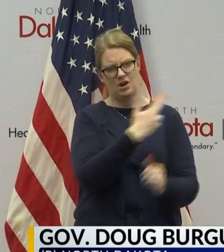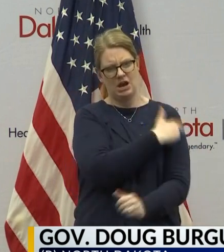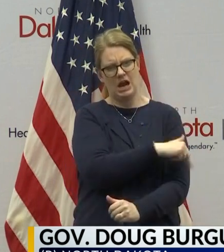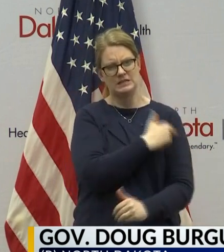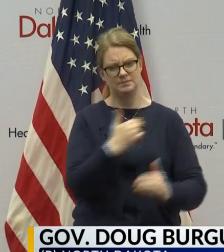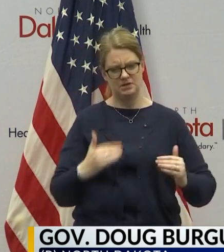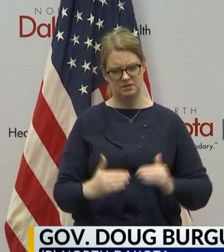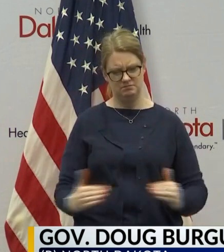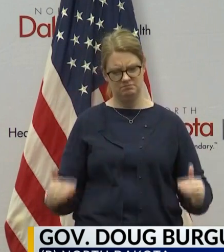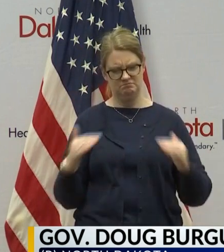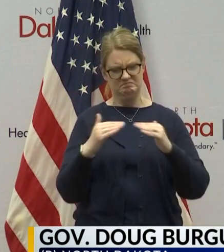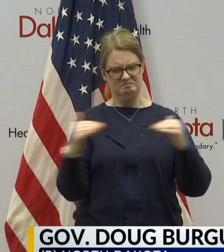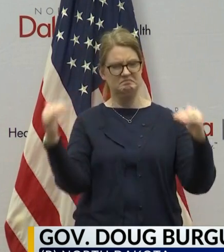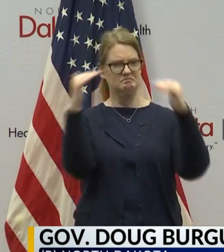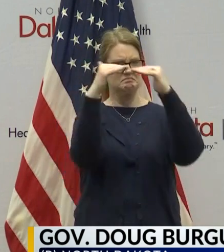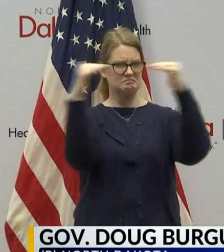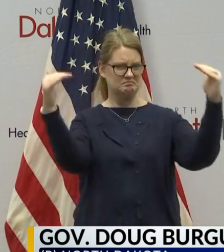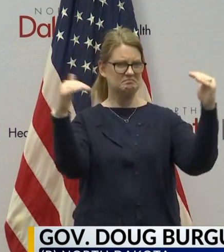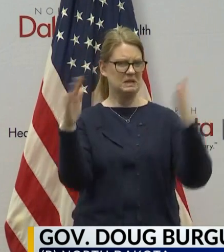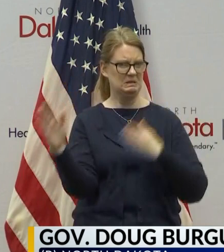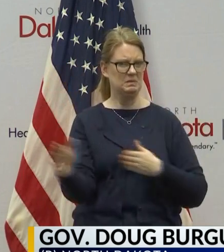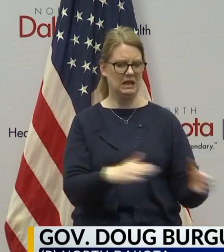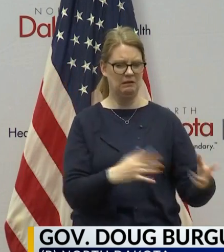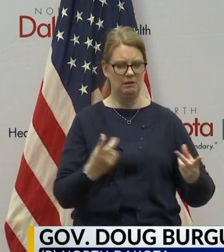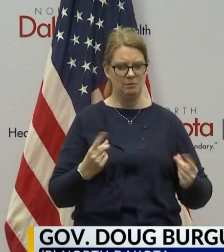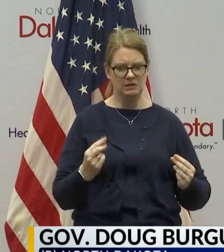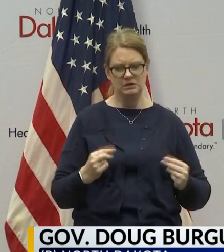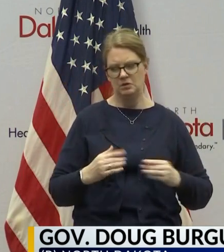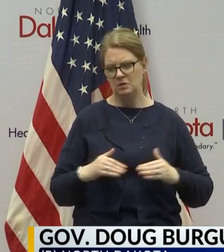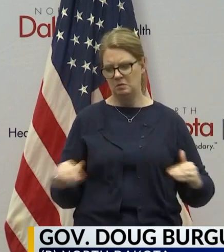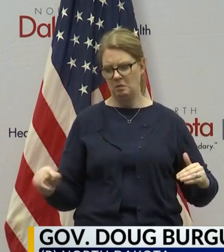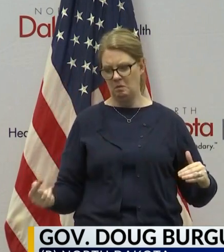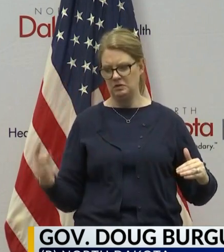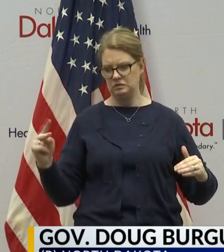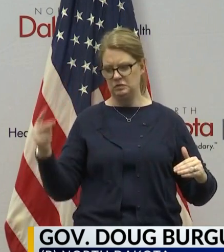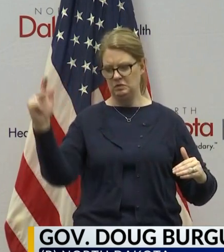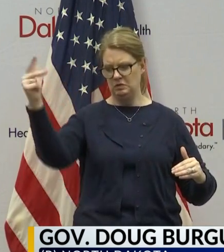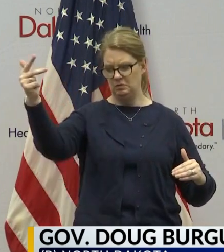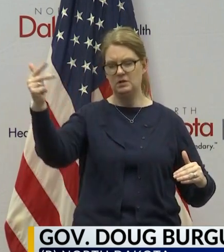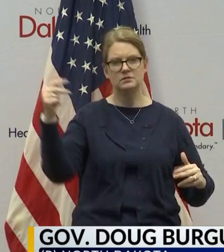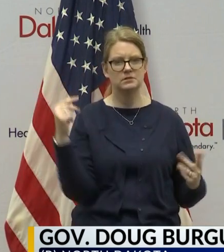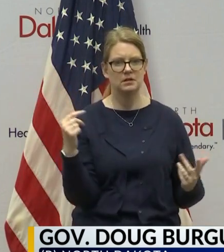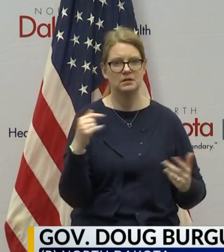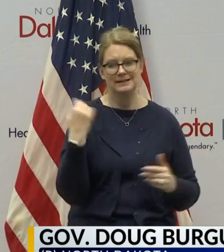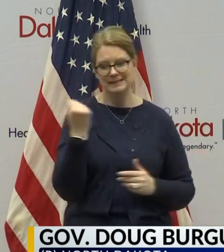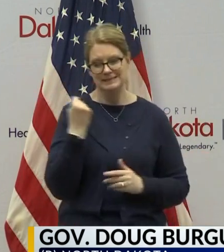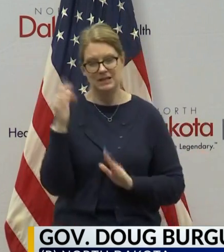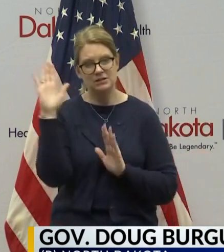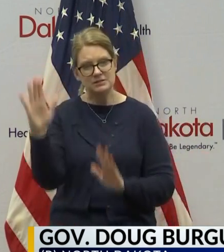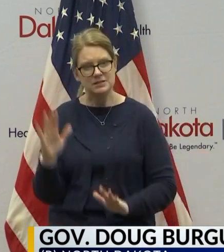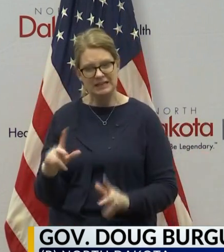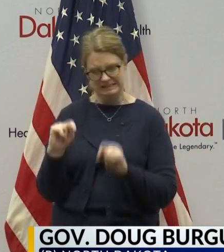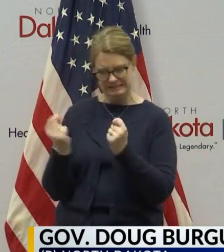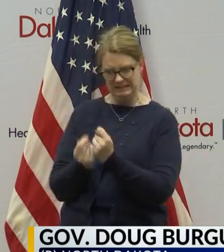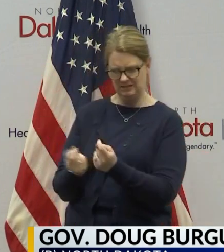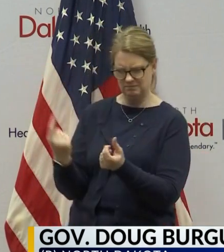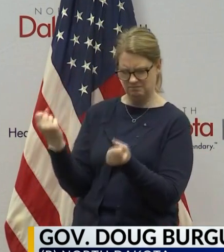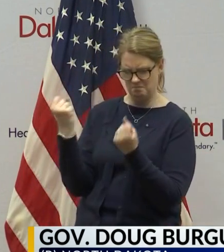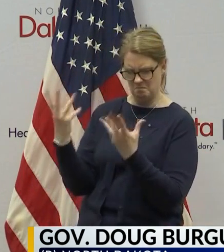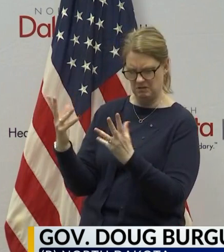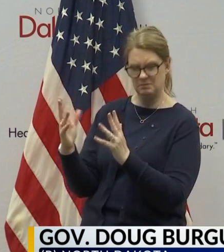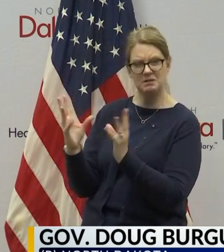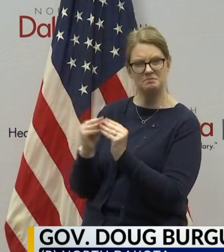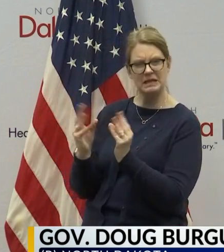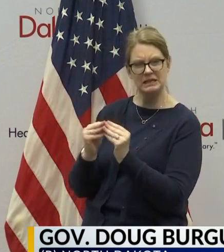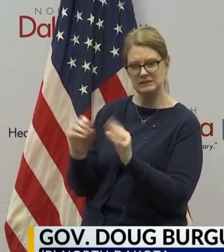three tiers. So you'll hear more about in the coming days. Our team worked diligently multiple meetings on Saturday and Sunday, both at the